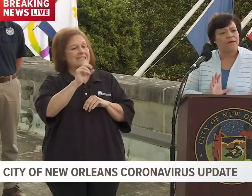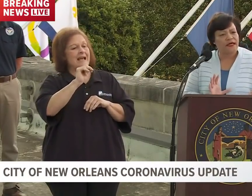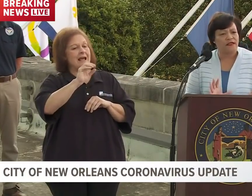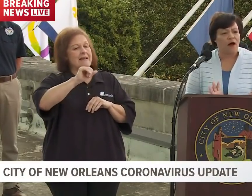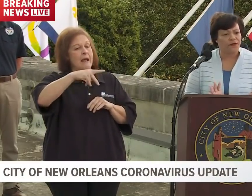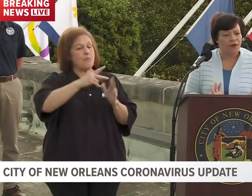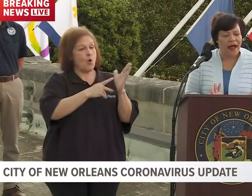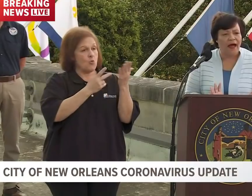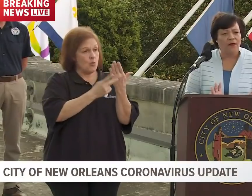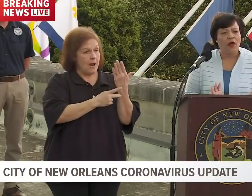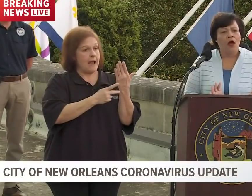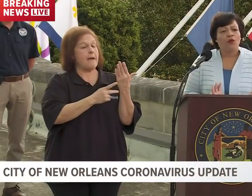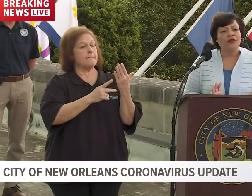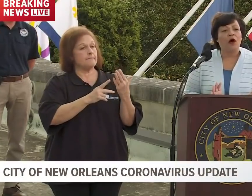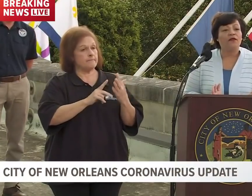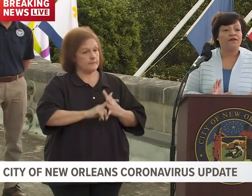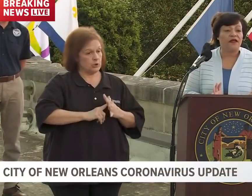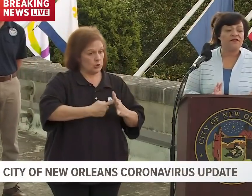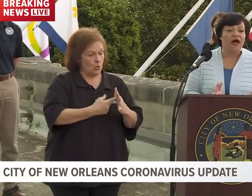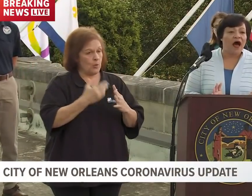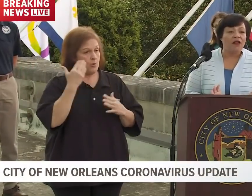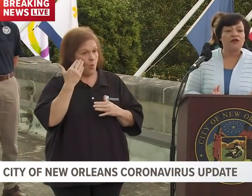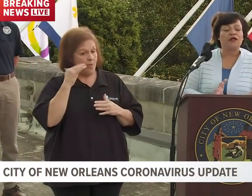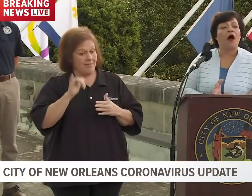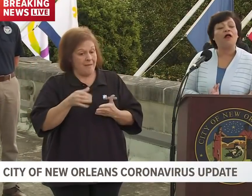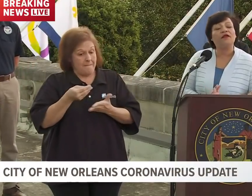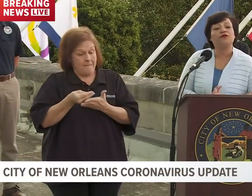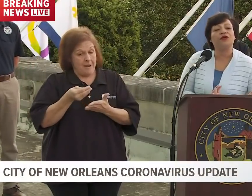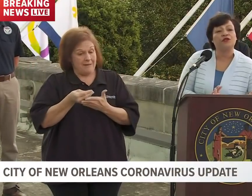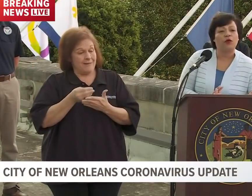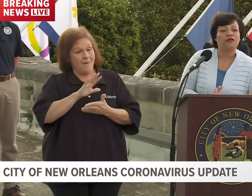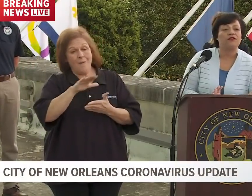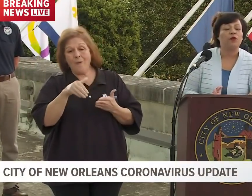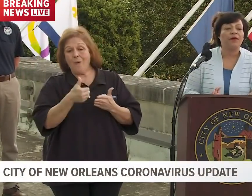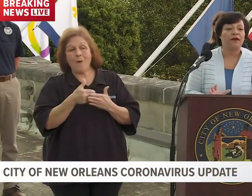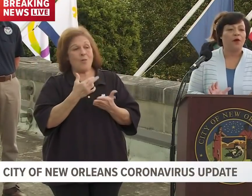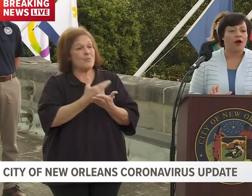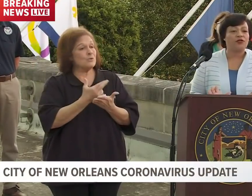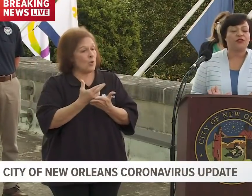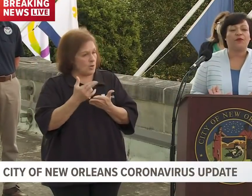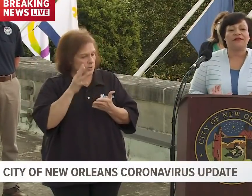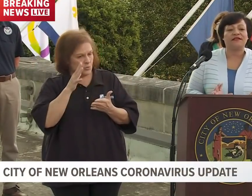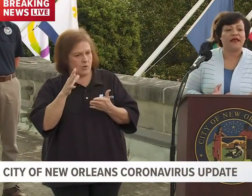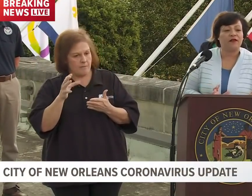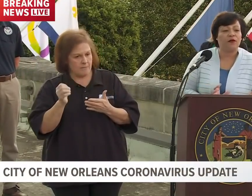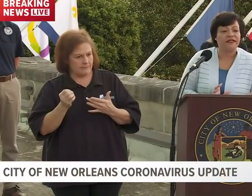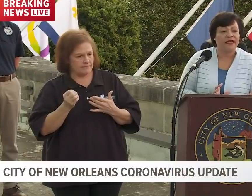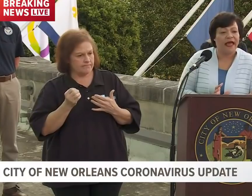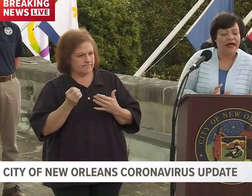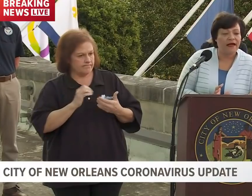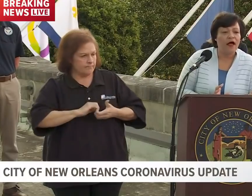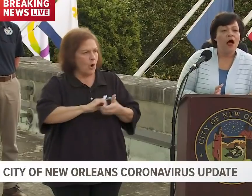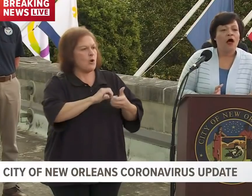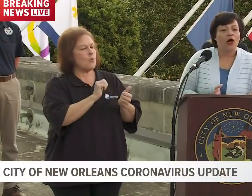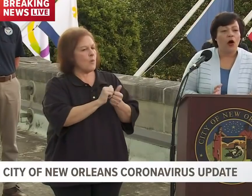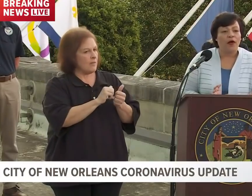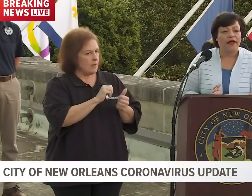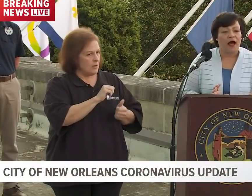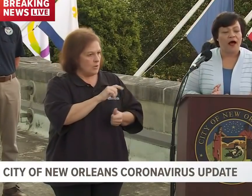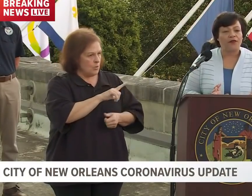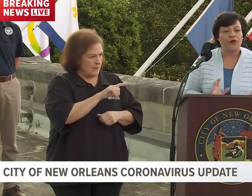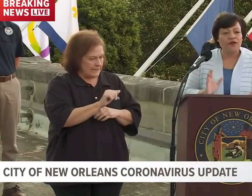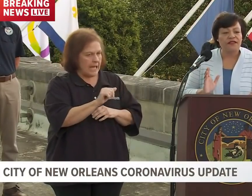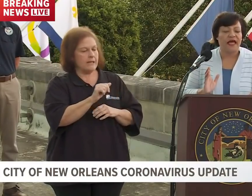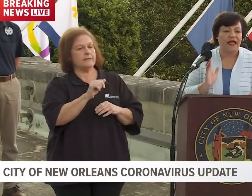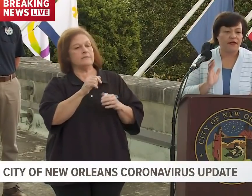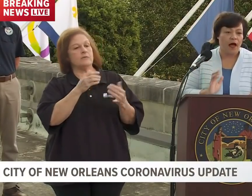program, gets off the ground. We know that these dollars and all these resources will be in partnership with the state of Louisiana, going